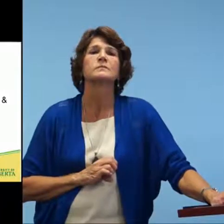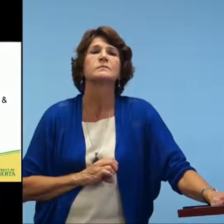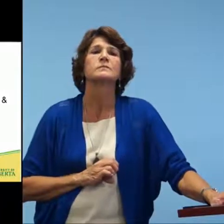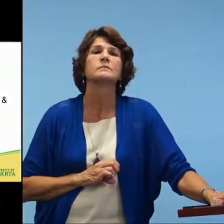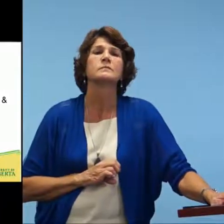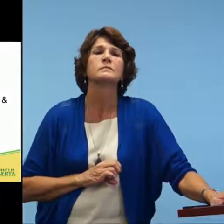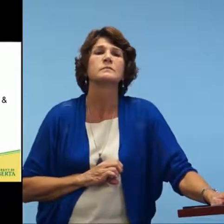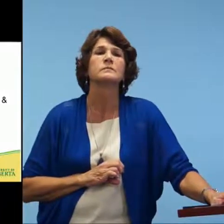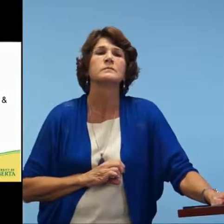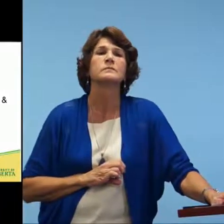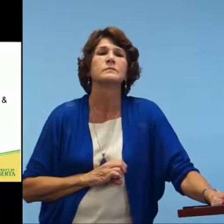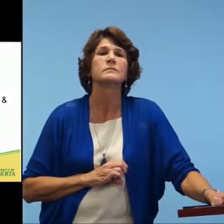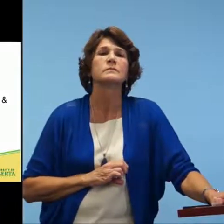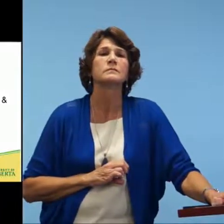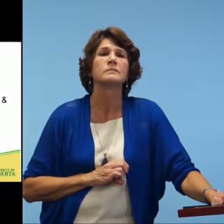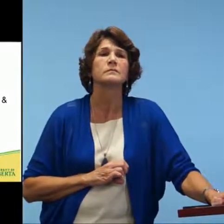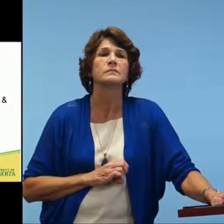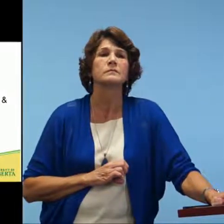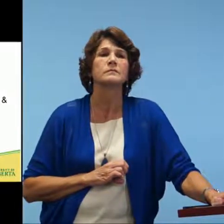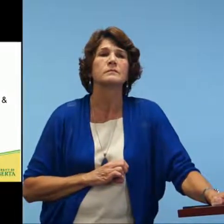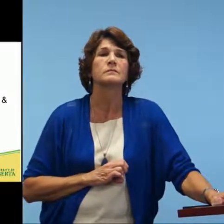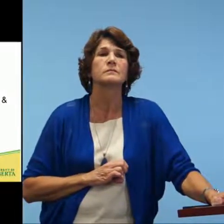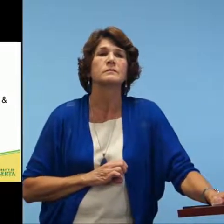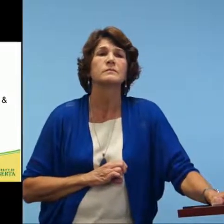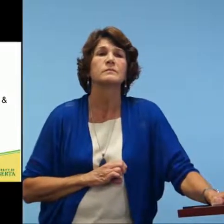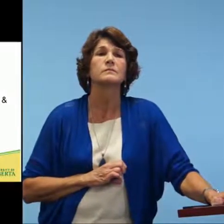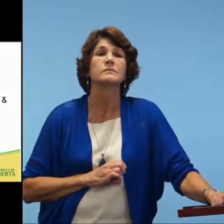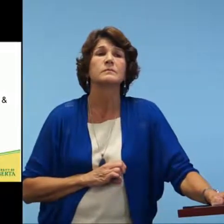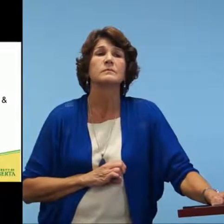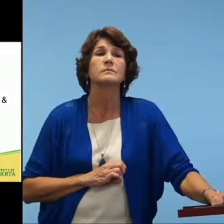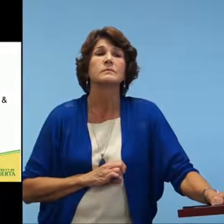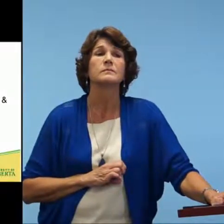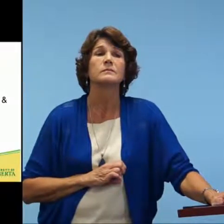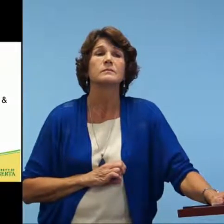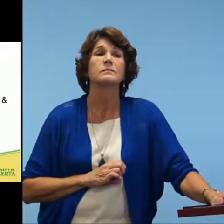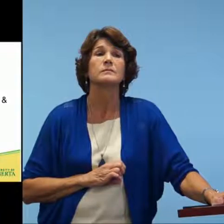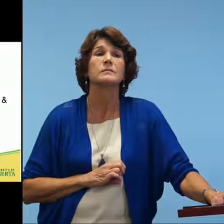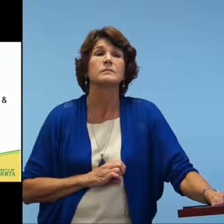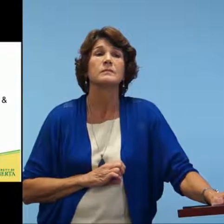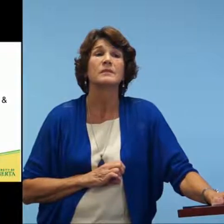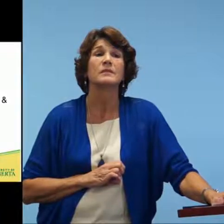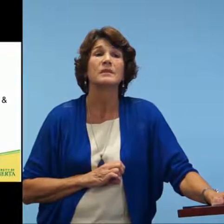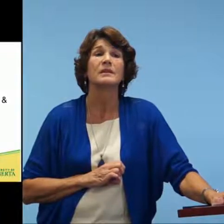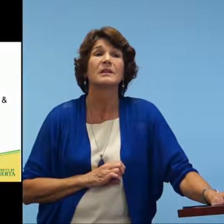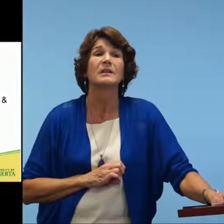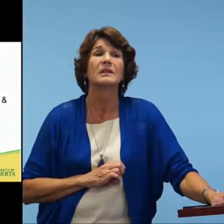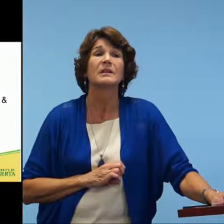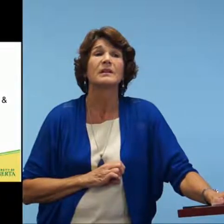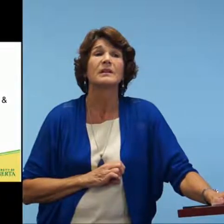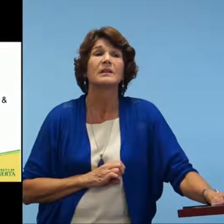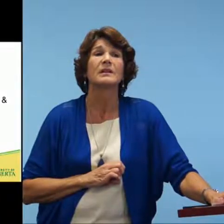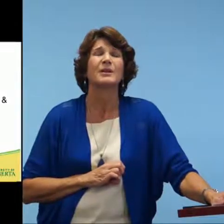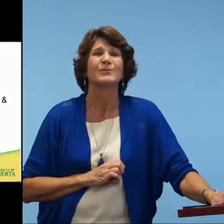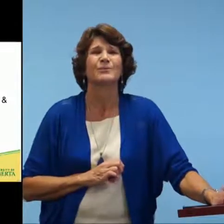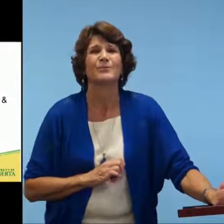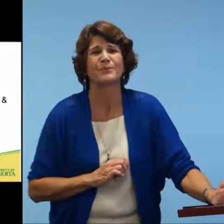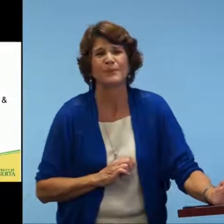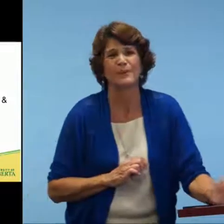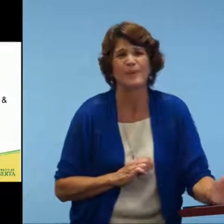Can you give us an idea of what the cost of these apps and the activity book might be? Just the